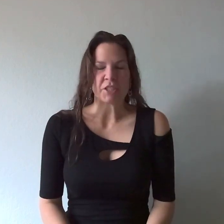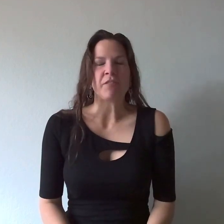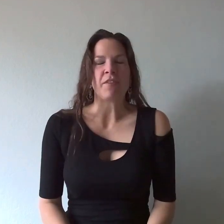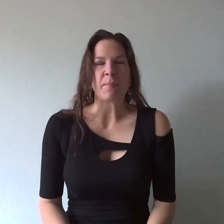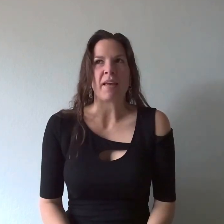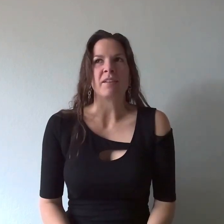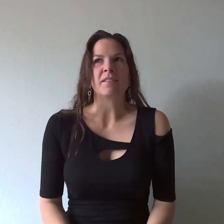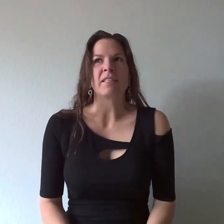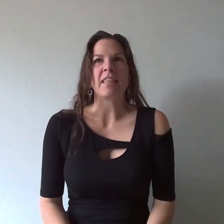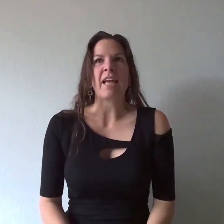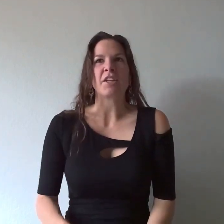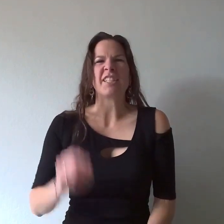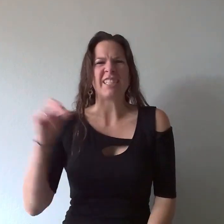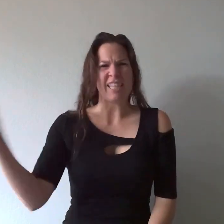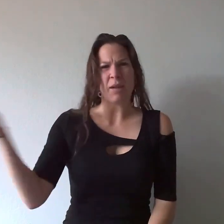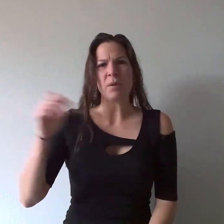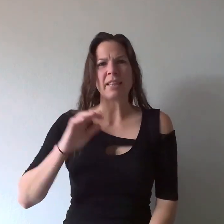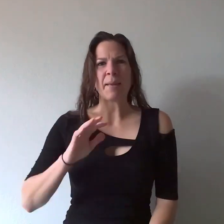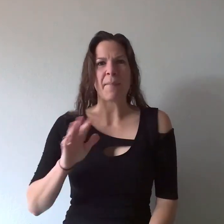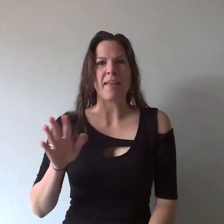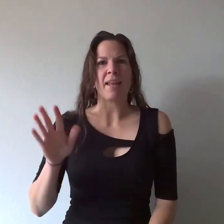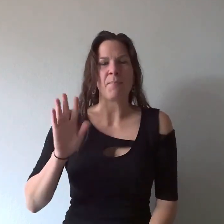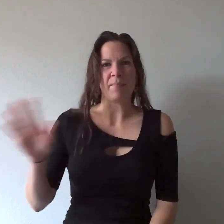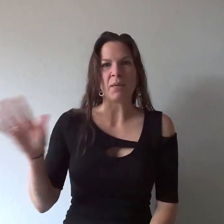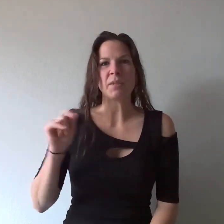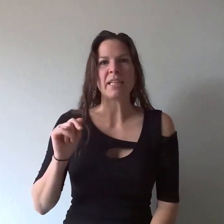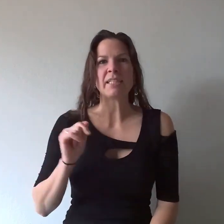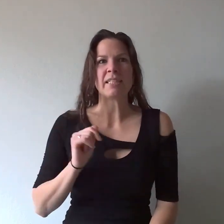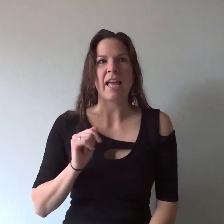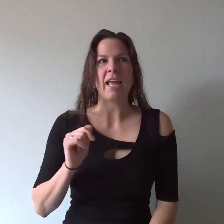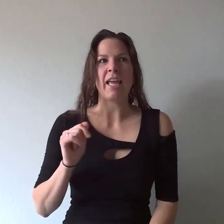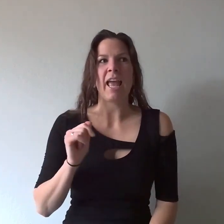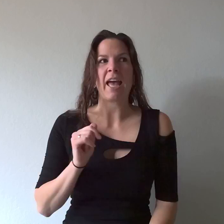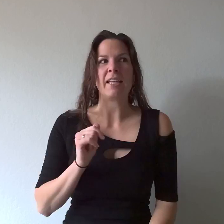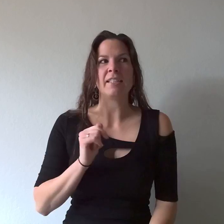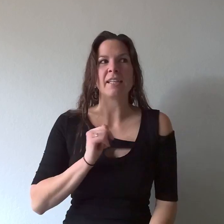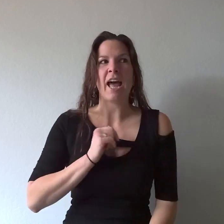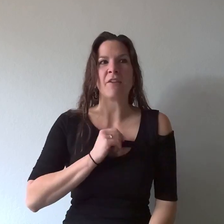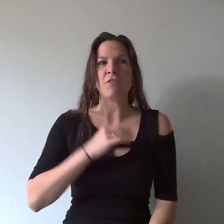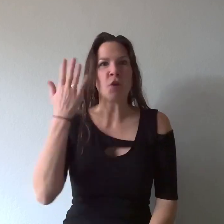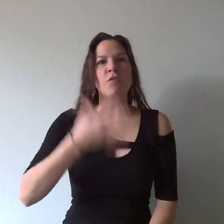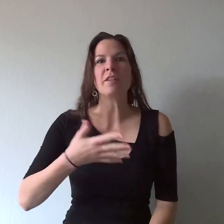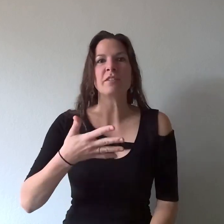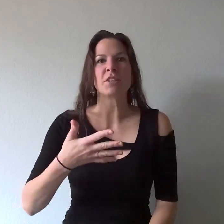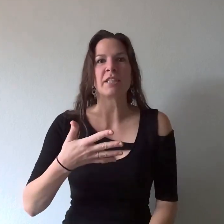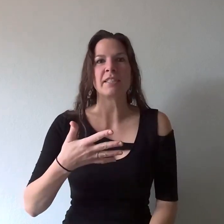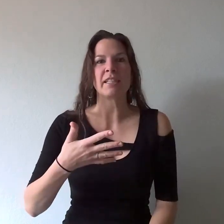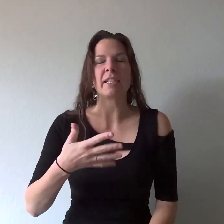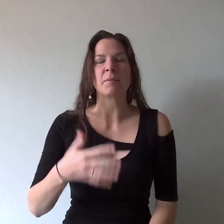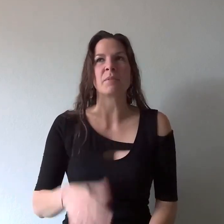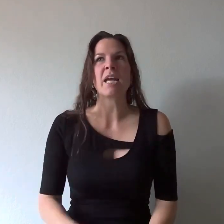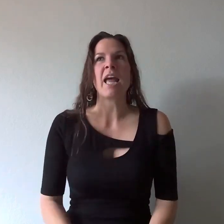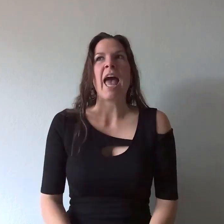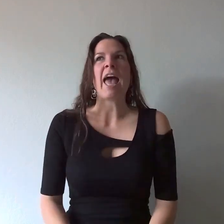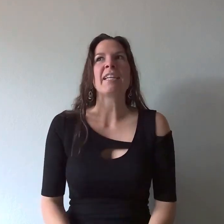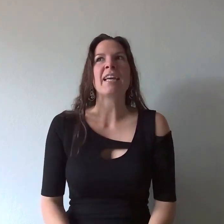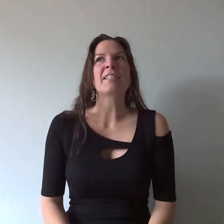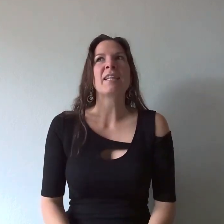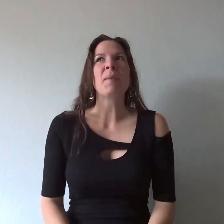females that could say what they meant and mean what they say and have no filter it seemed and yet somehow